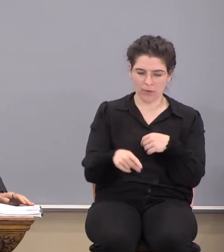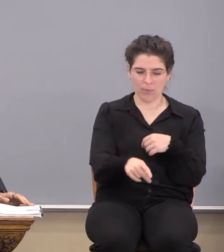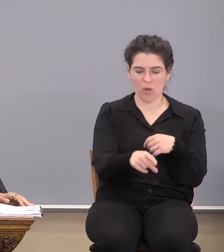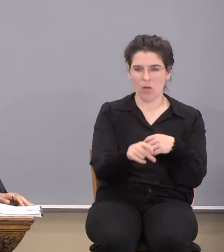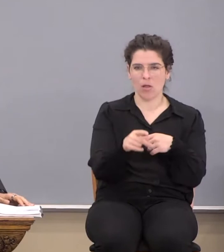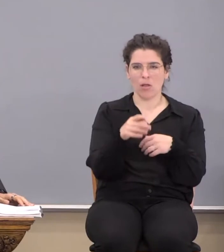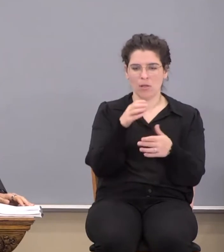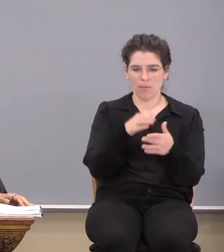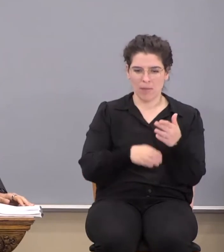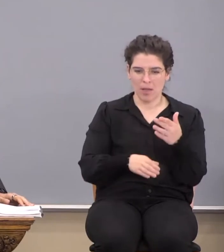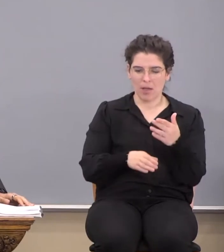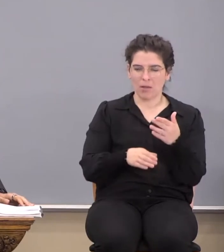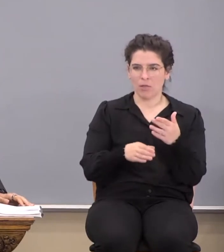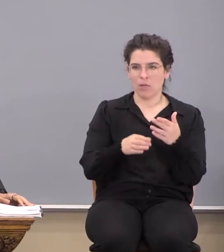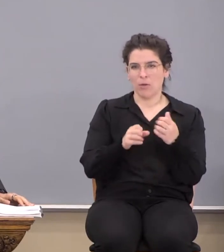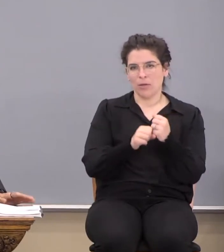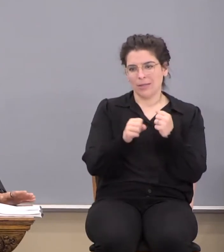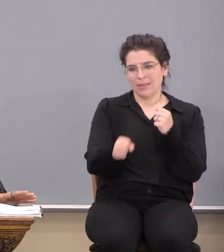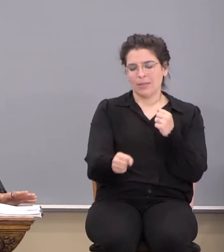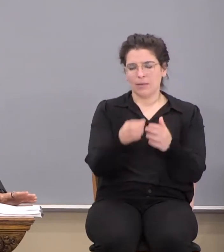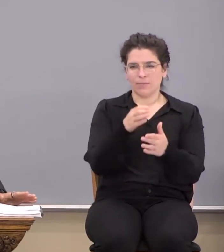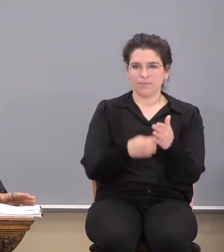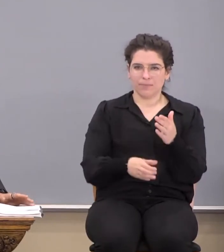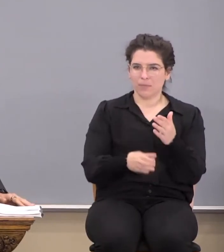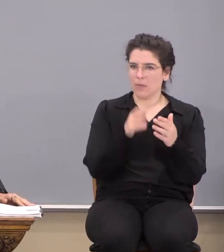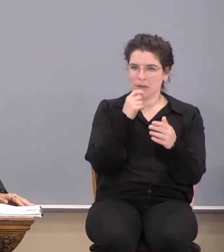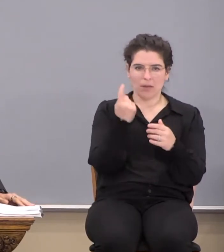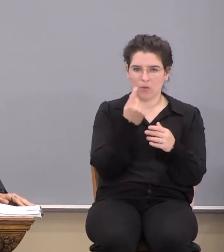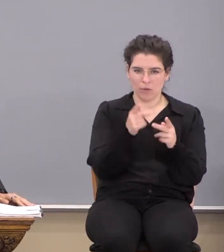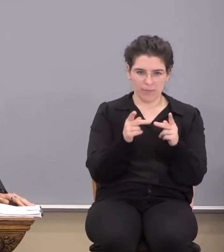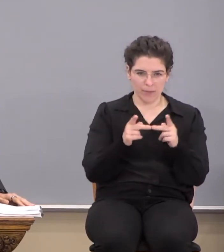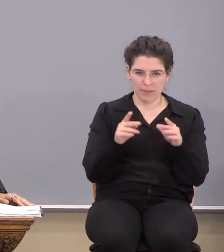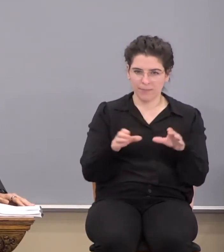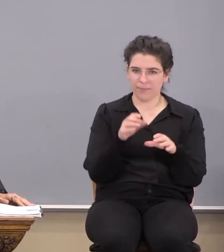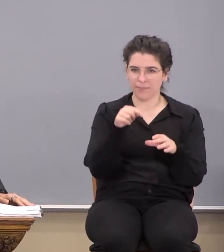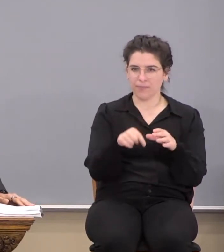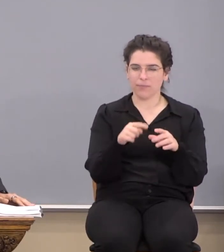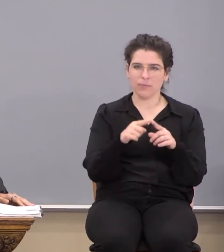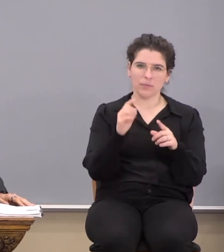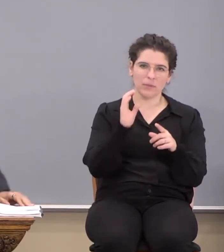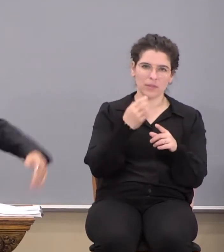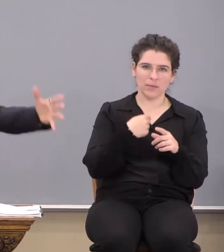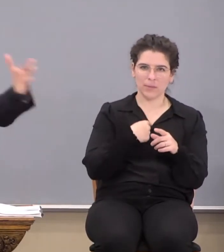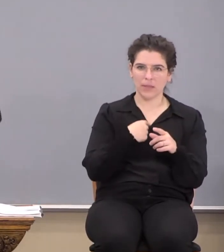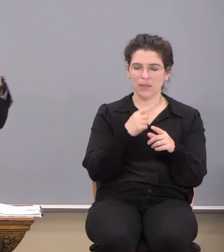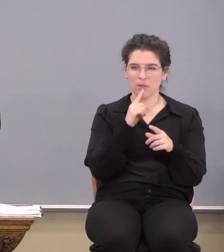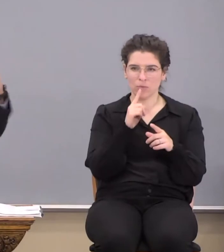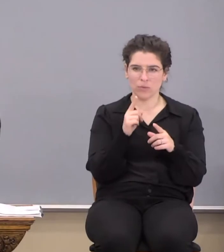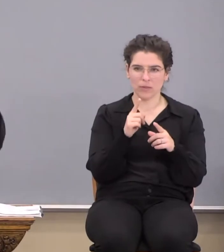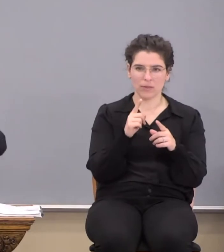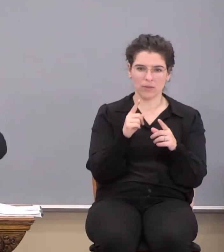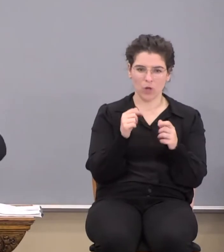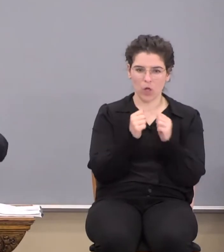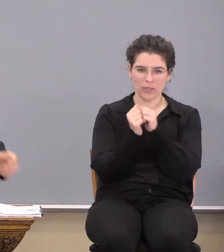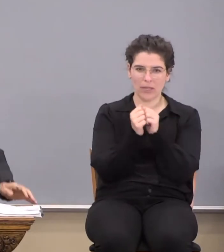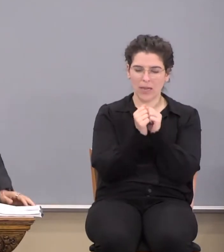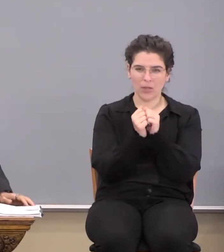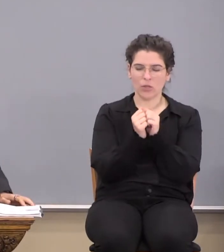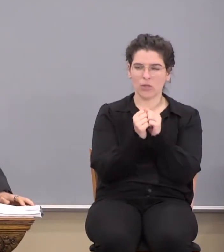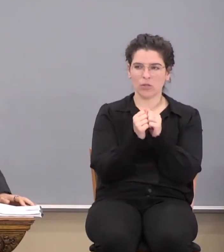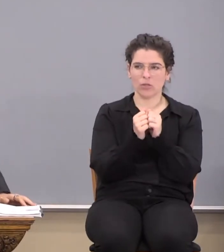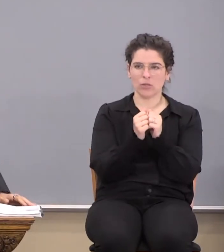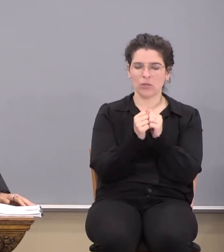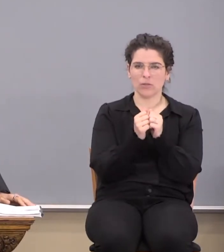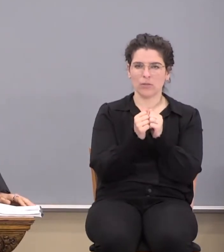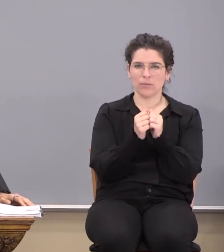passage here, in this extended passage here, by the way, this is not the only place he does this, but this is, to me, it's all together. I figured we'd do it